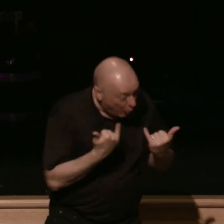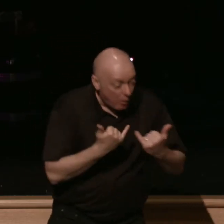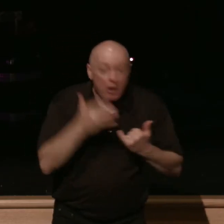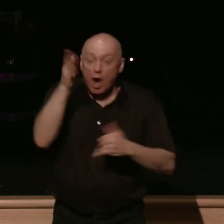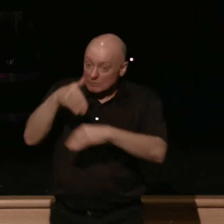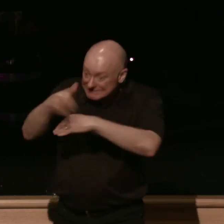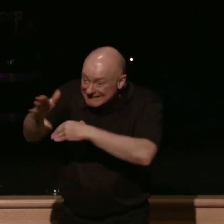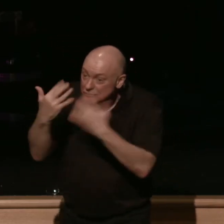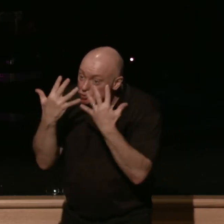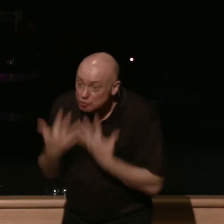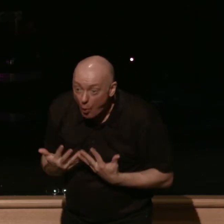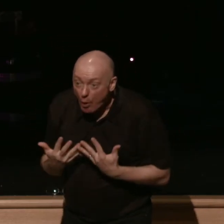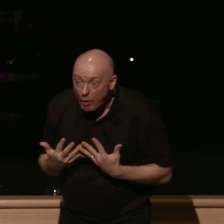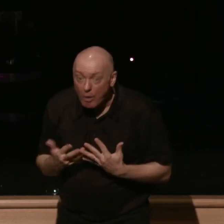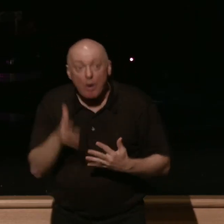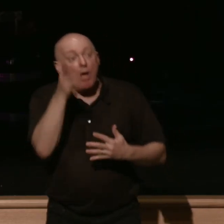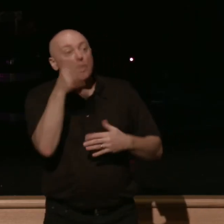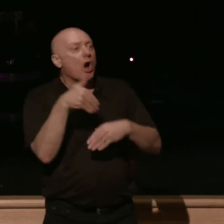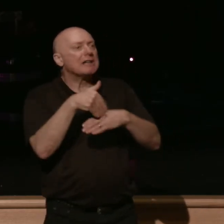i'll send you grief